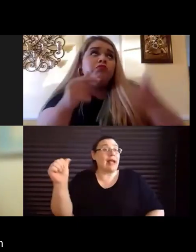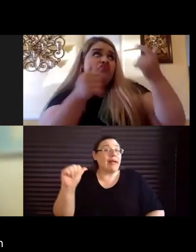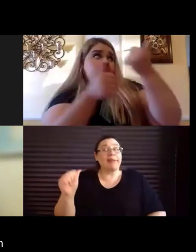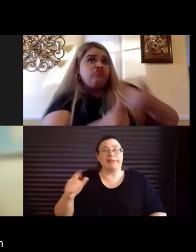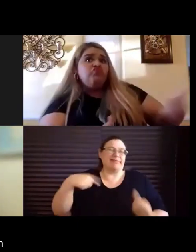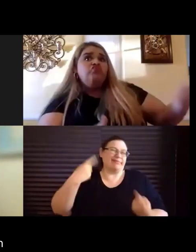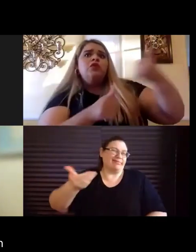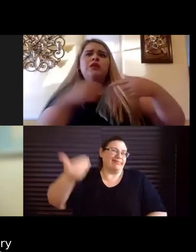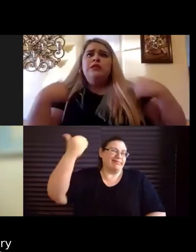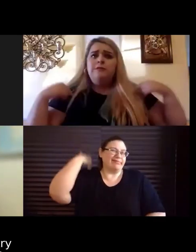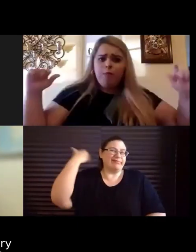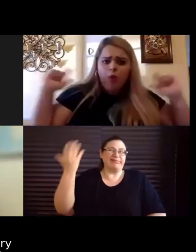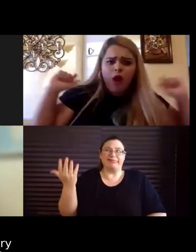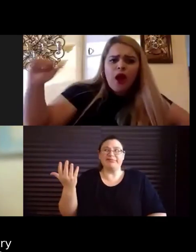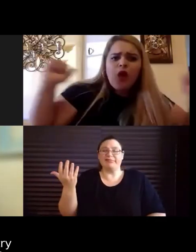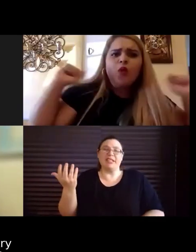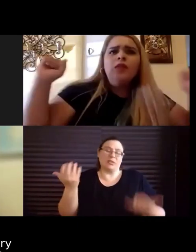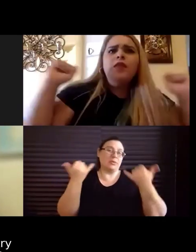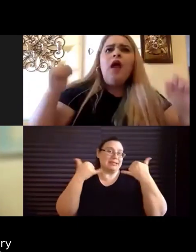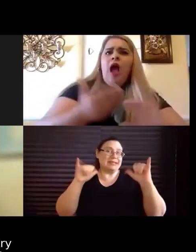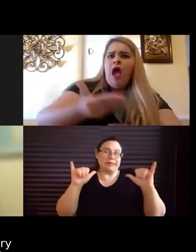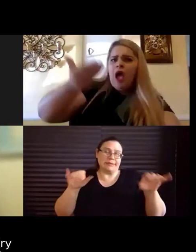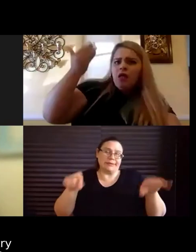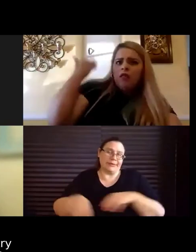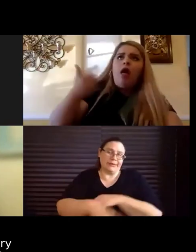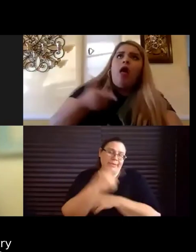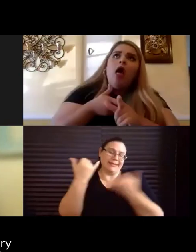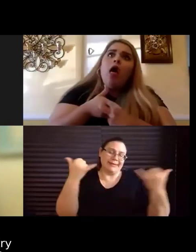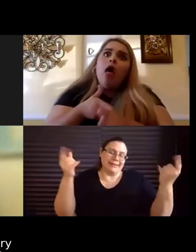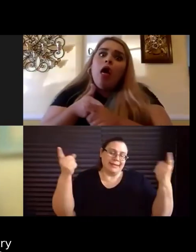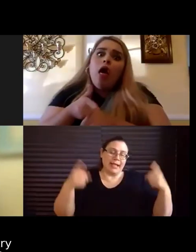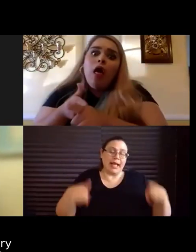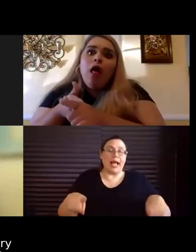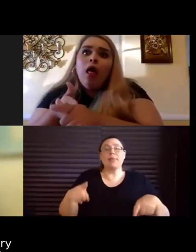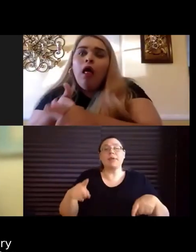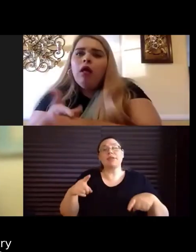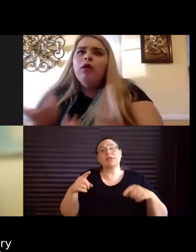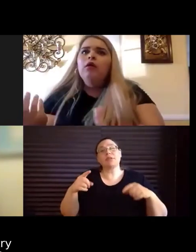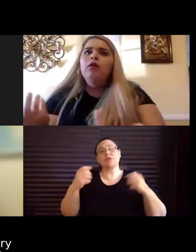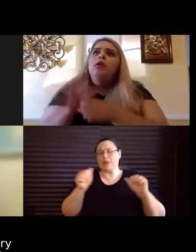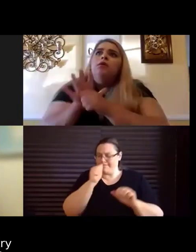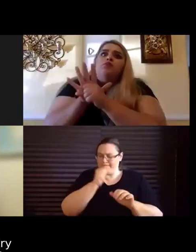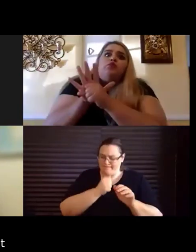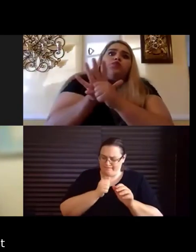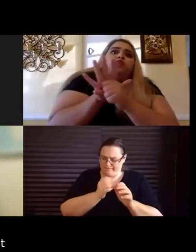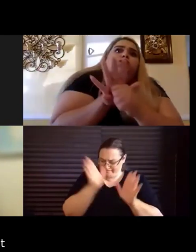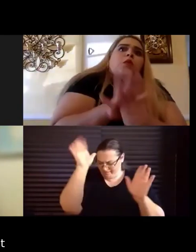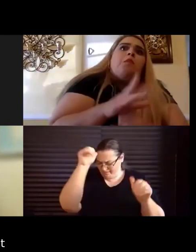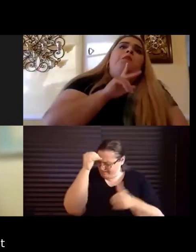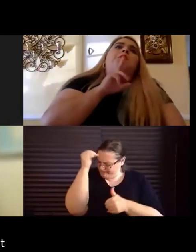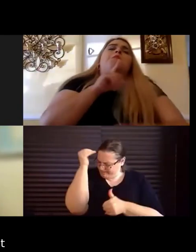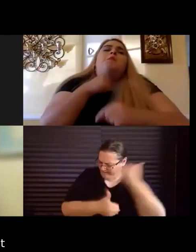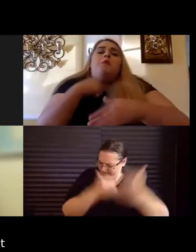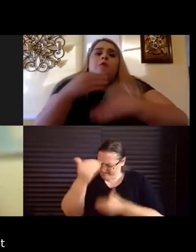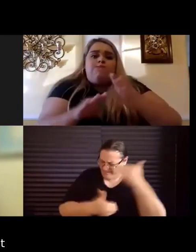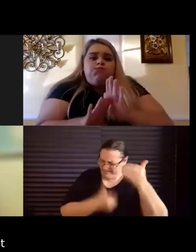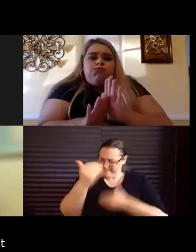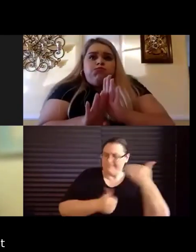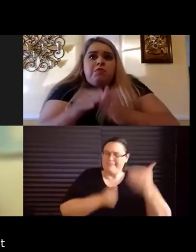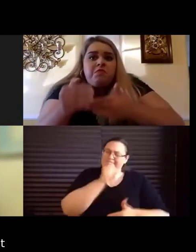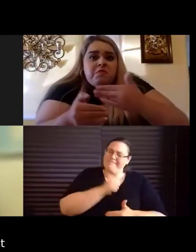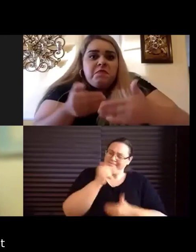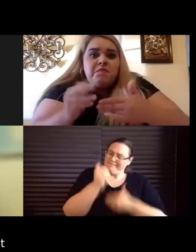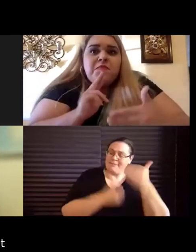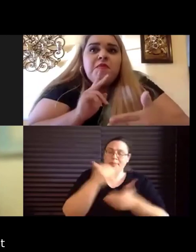and they, we still continue to do this is try to push through everything. And, and even if we're,